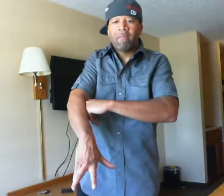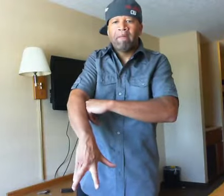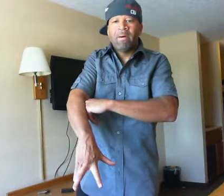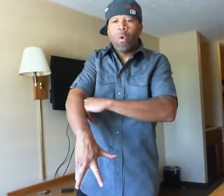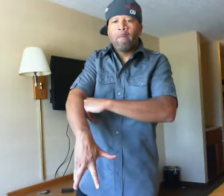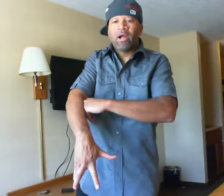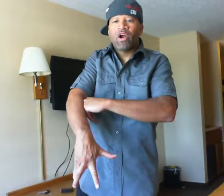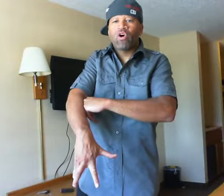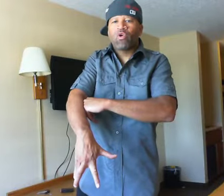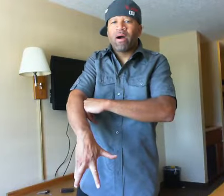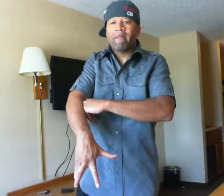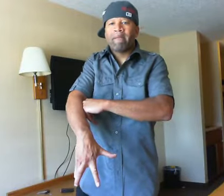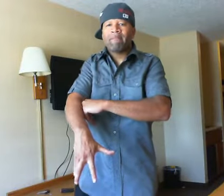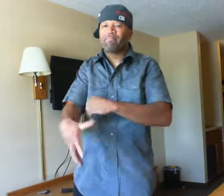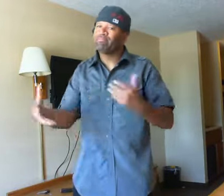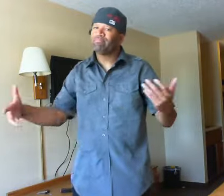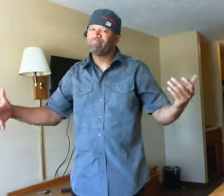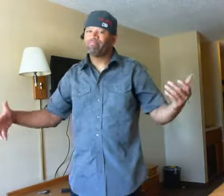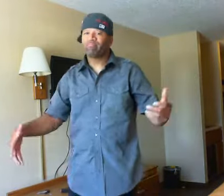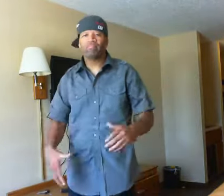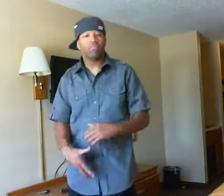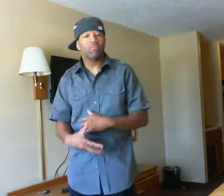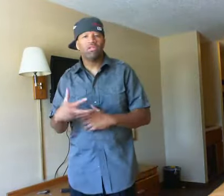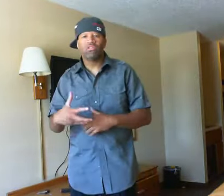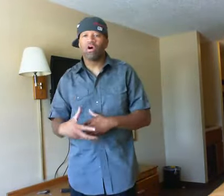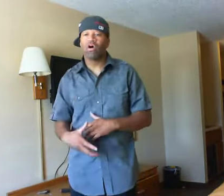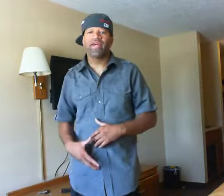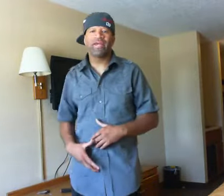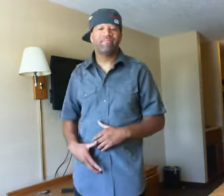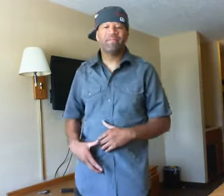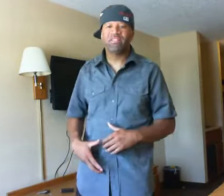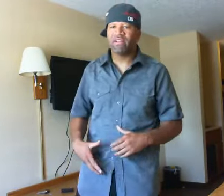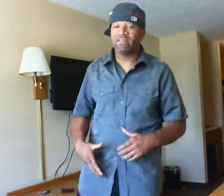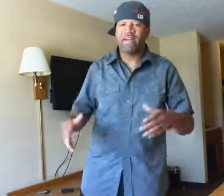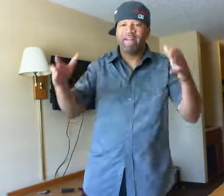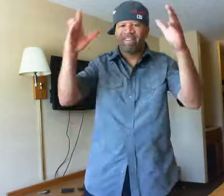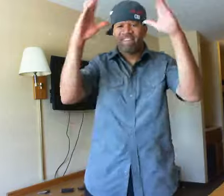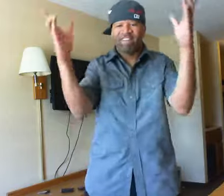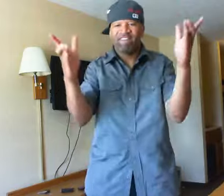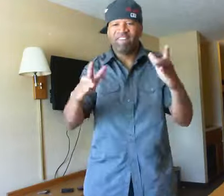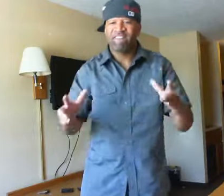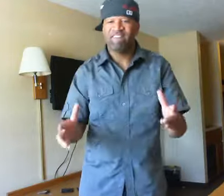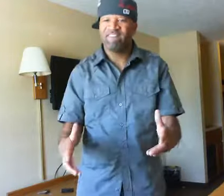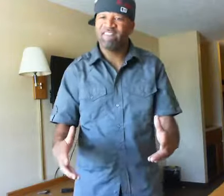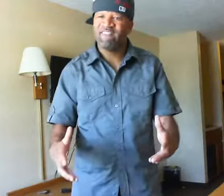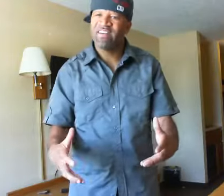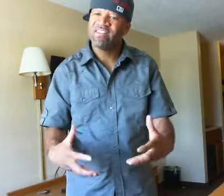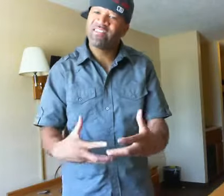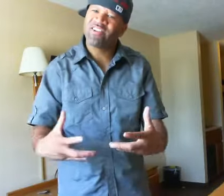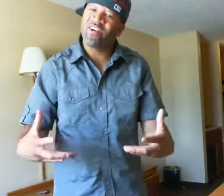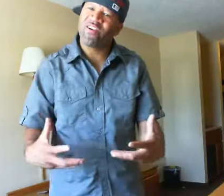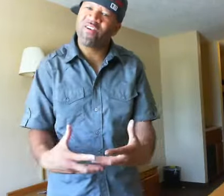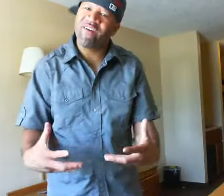Boom. Girl Crump. It's all day. It's every day. It's Girl Crump.